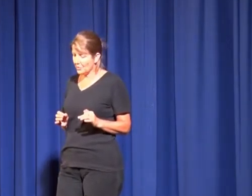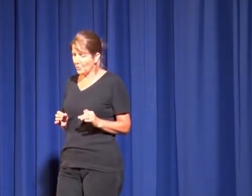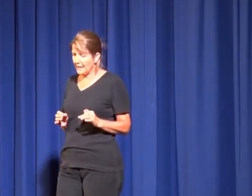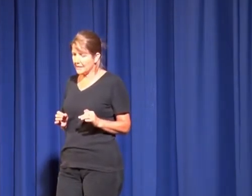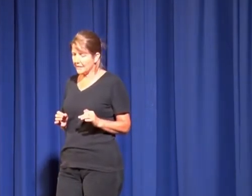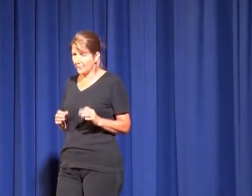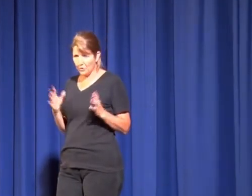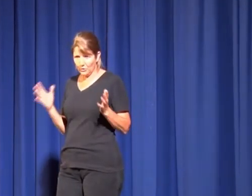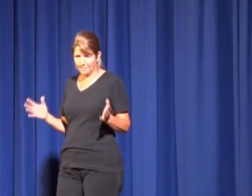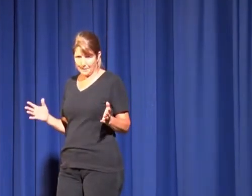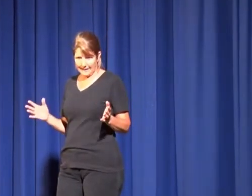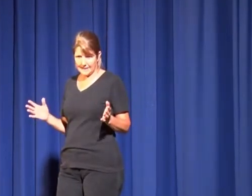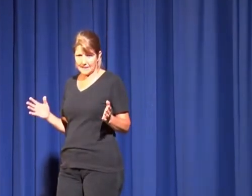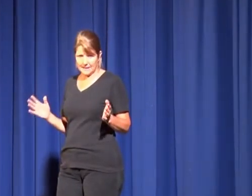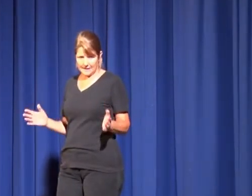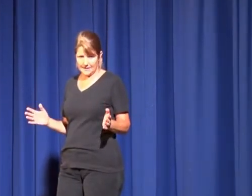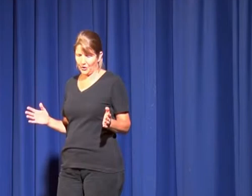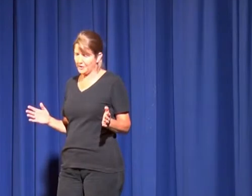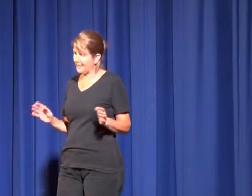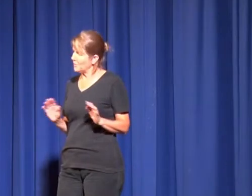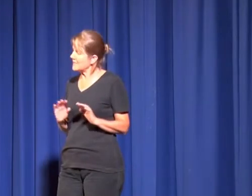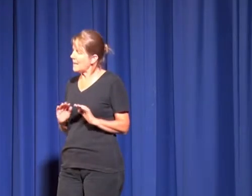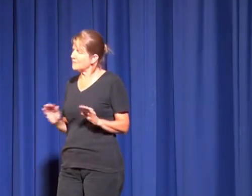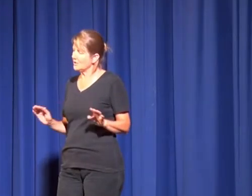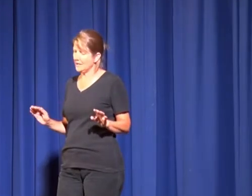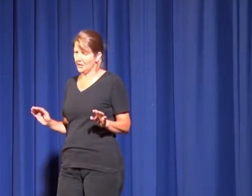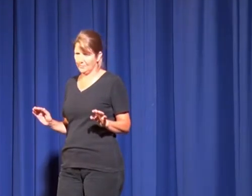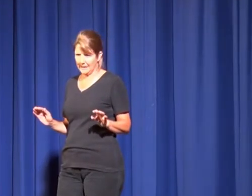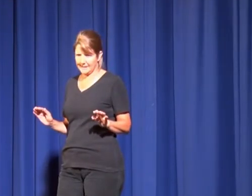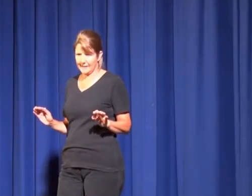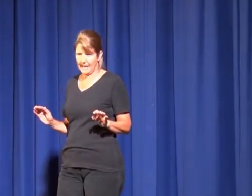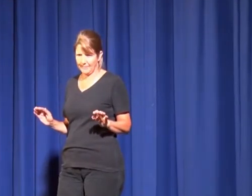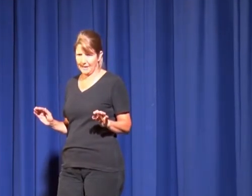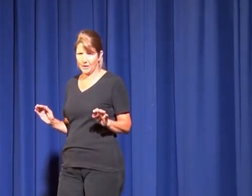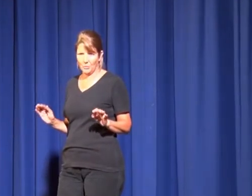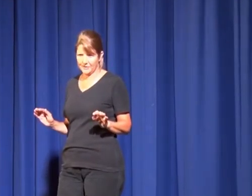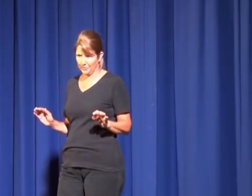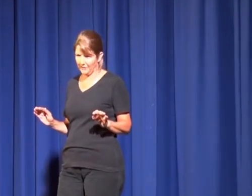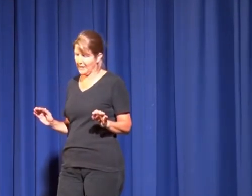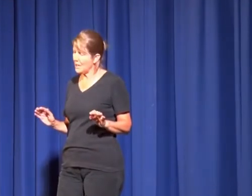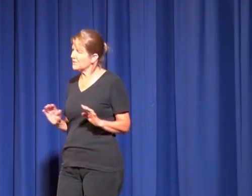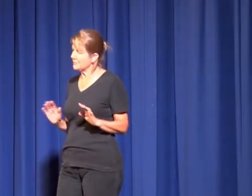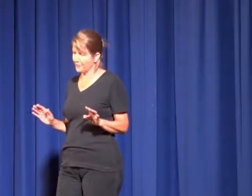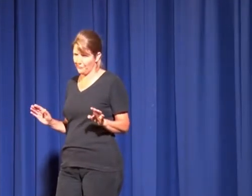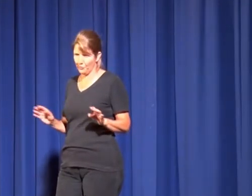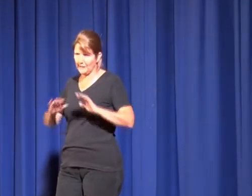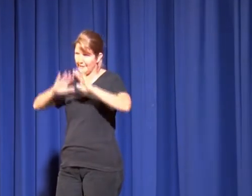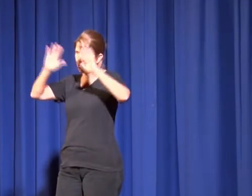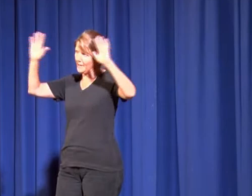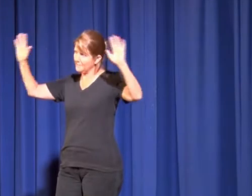they were called police discos but there was absolutely no policing happening whatsoever. It was a free-for-all in this great